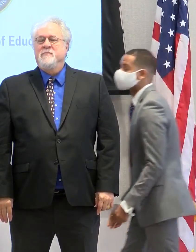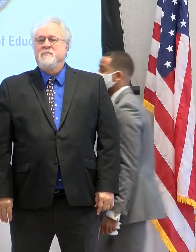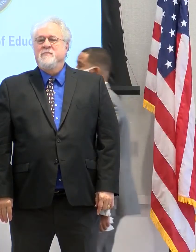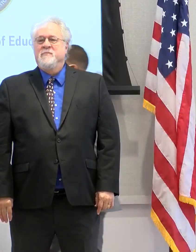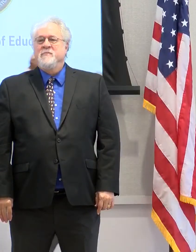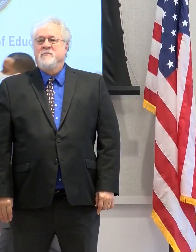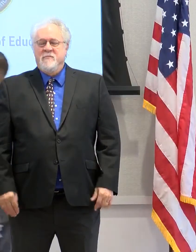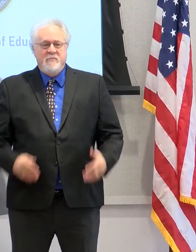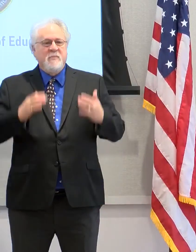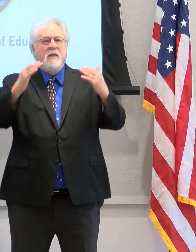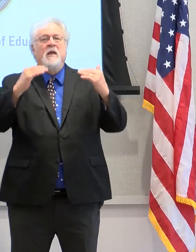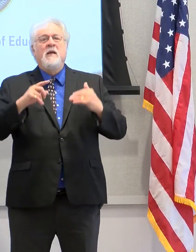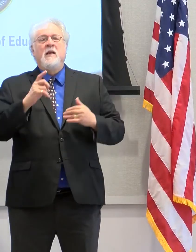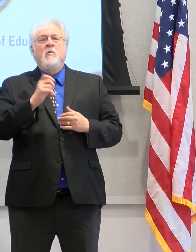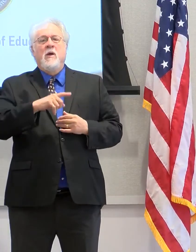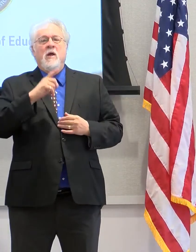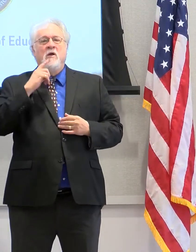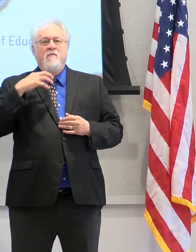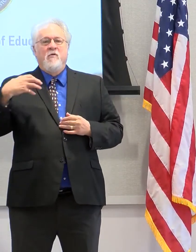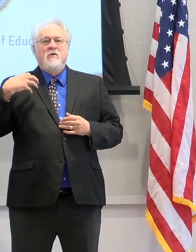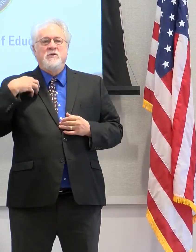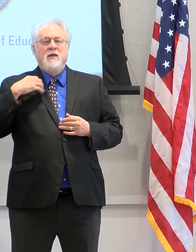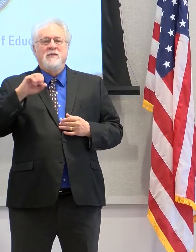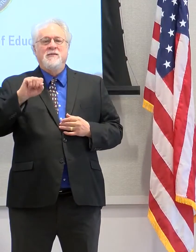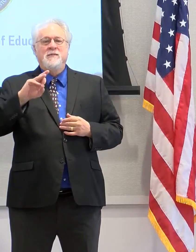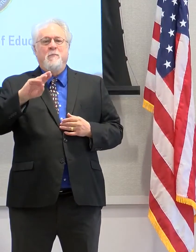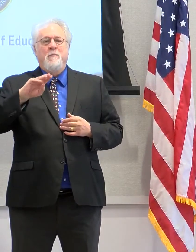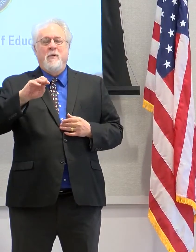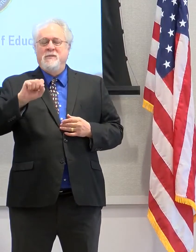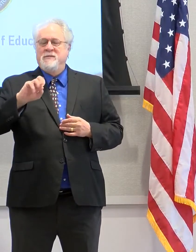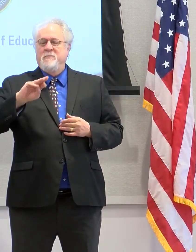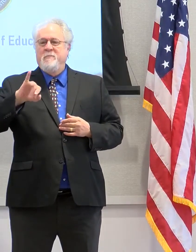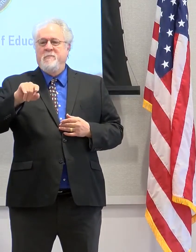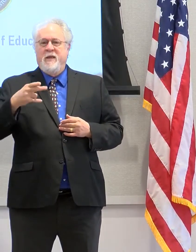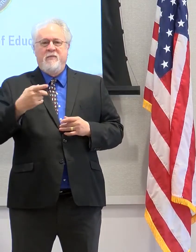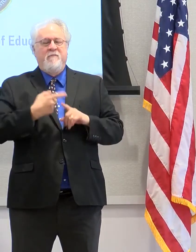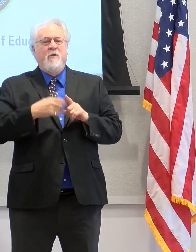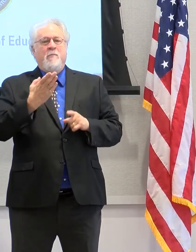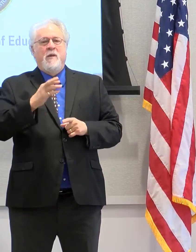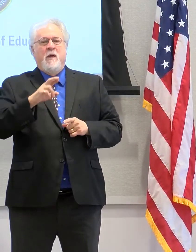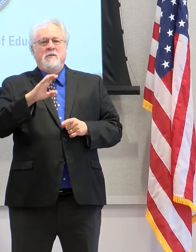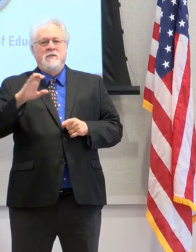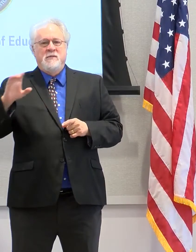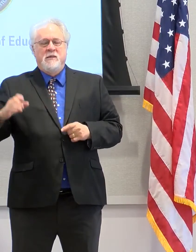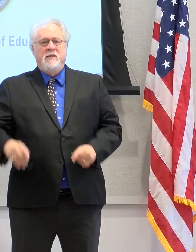Next question is for Chancellor Will Smith of Baton Rouge Community College.